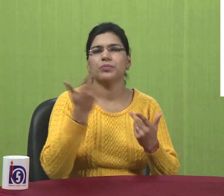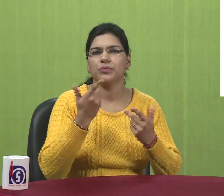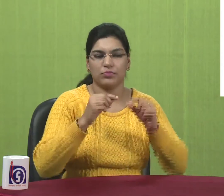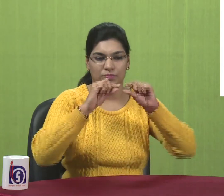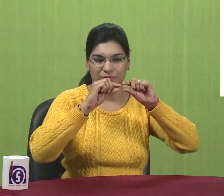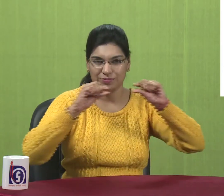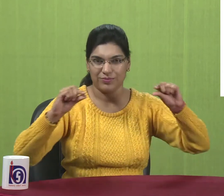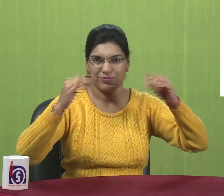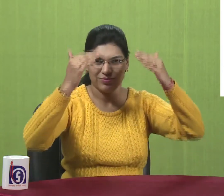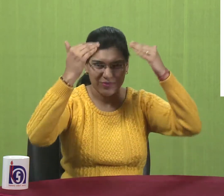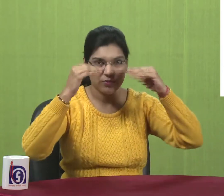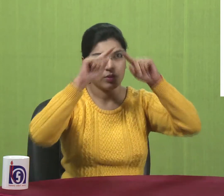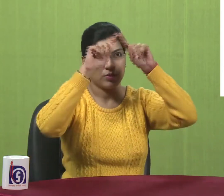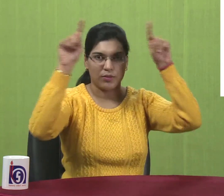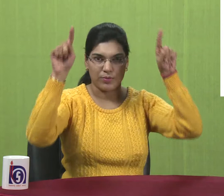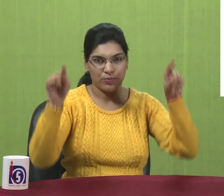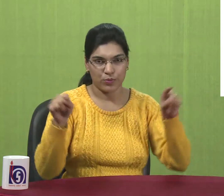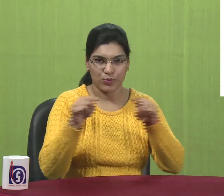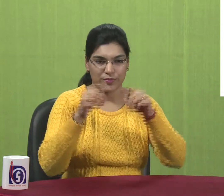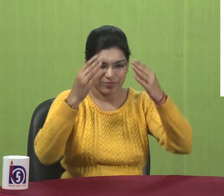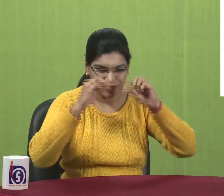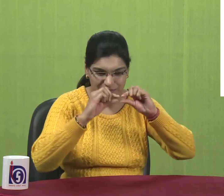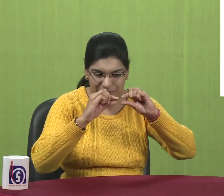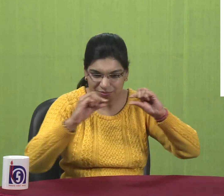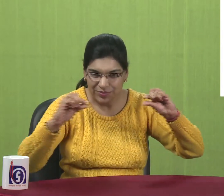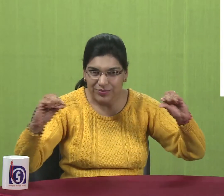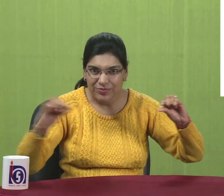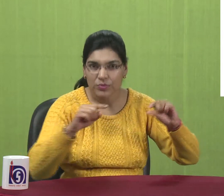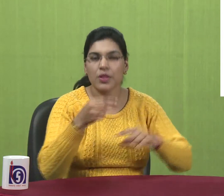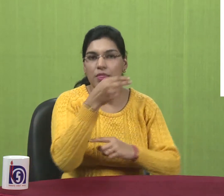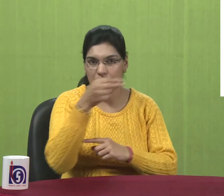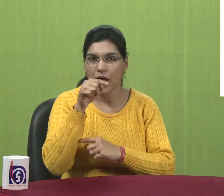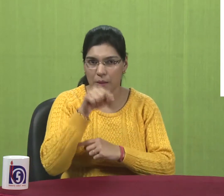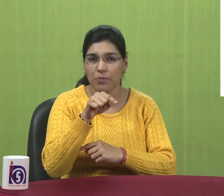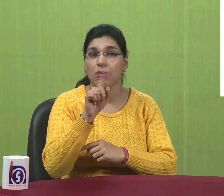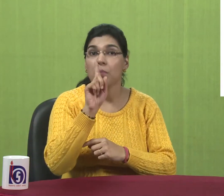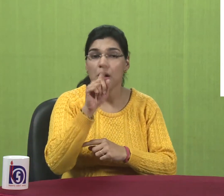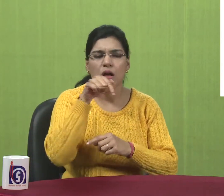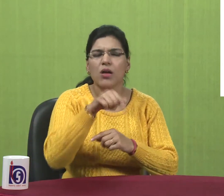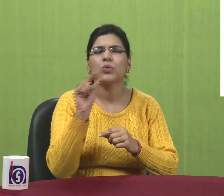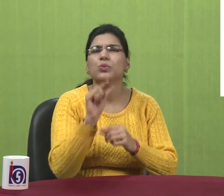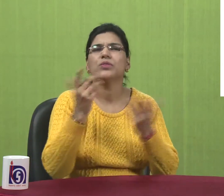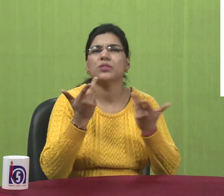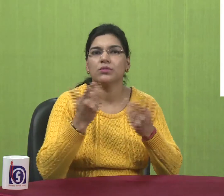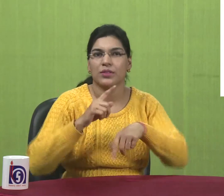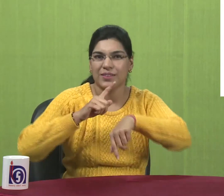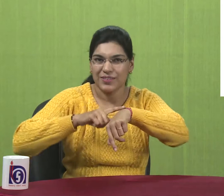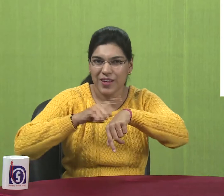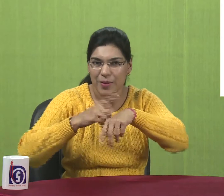This is a task bar. This is there in the end of your screen. And what is its